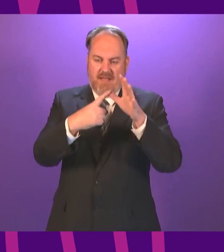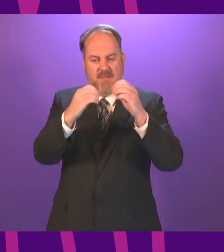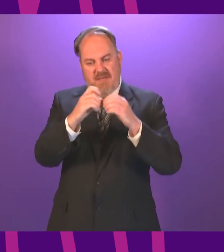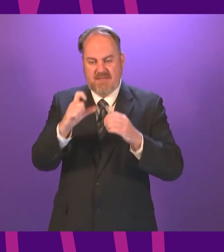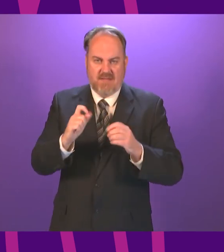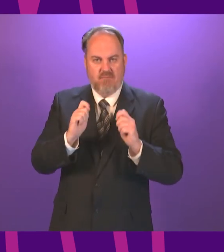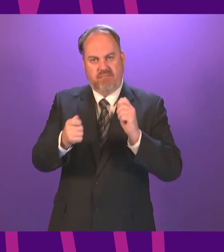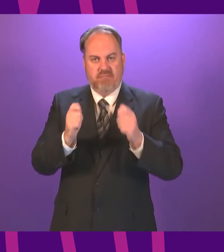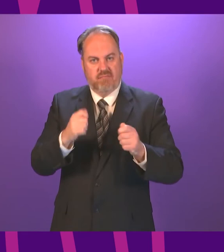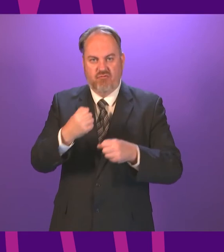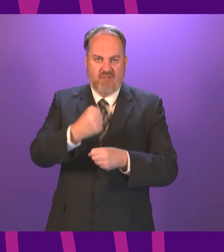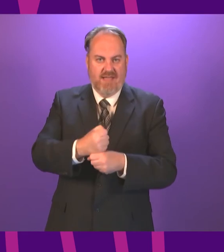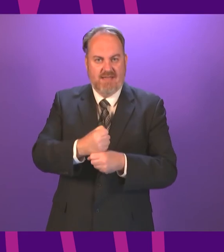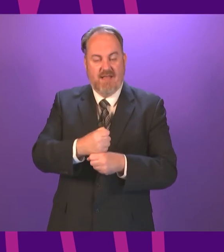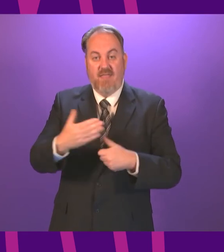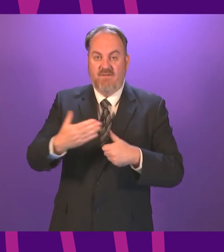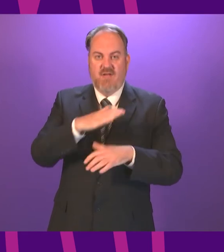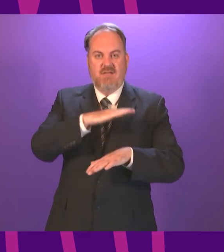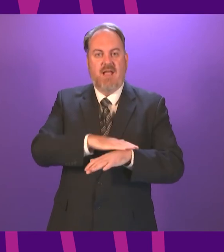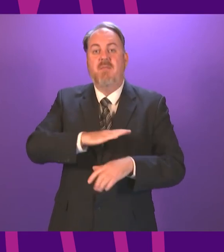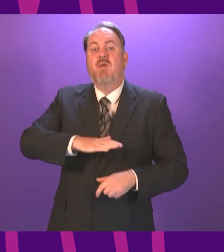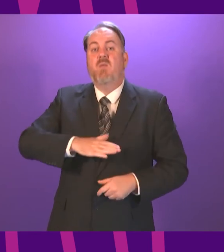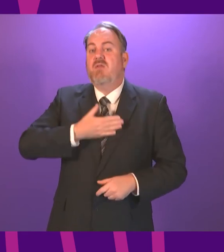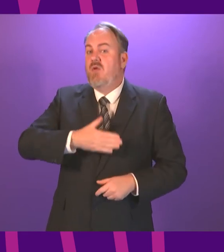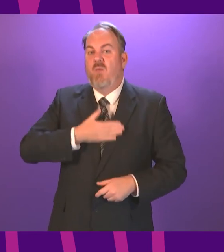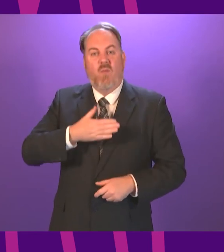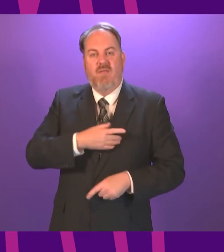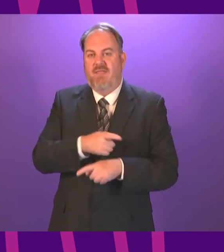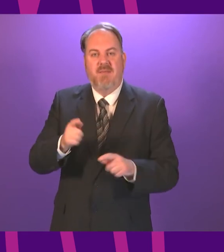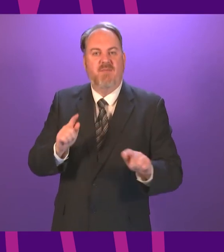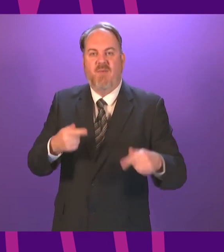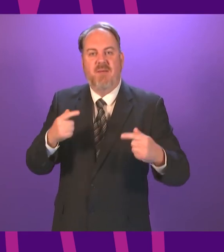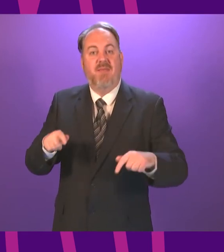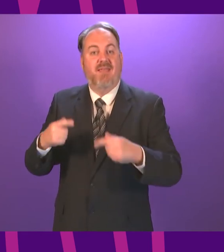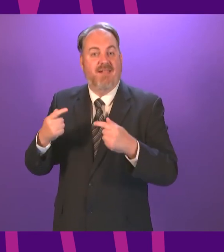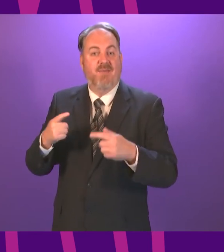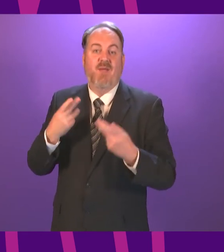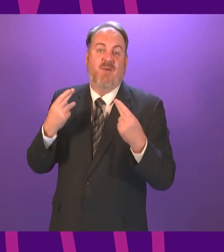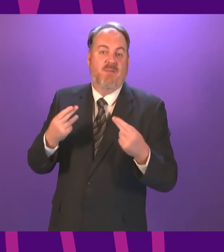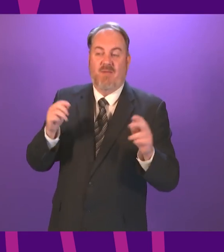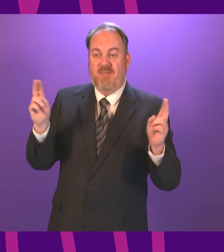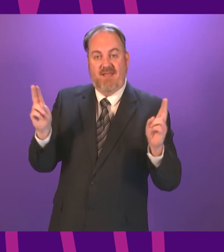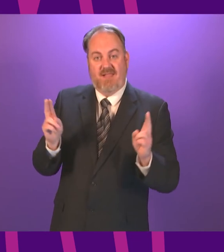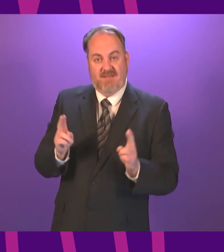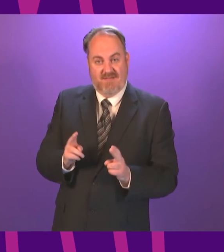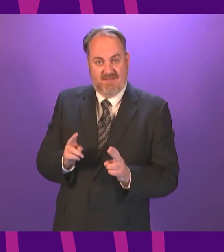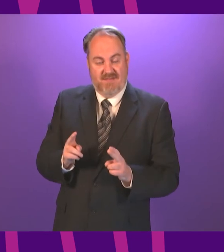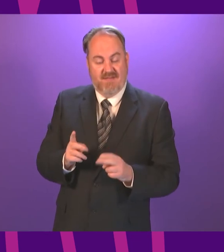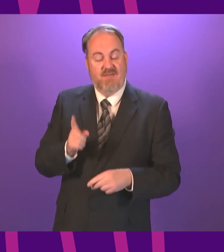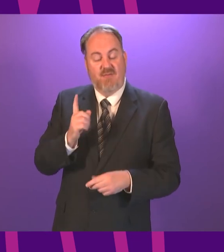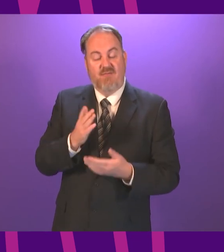appeals process is not the route that people have to go down. So absolutely the focus on this